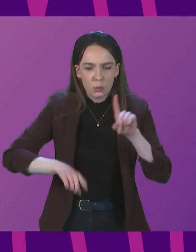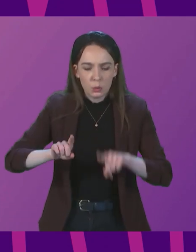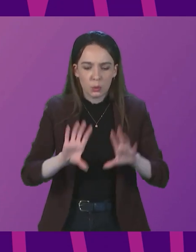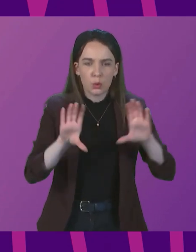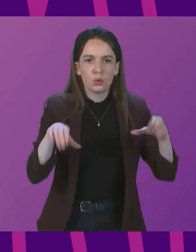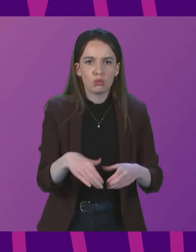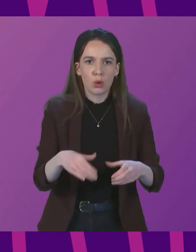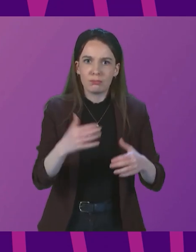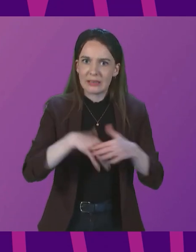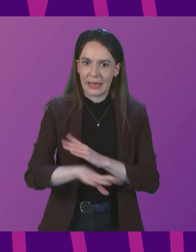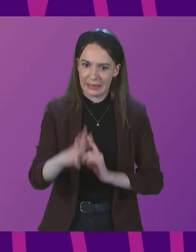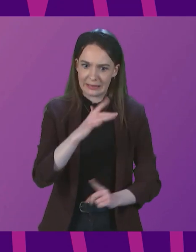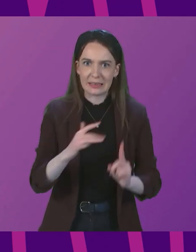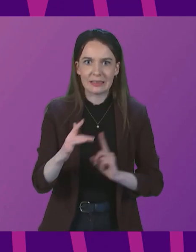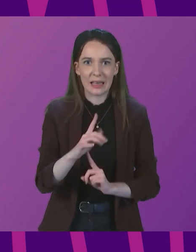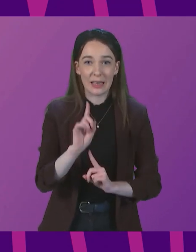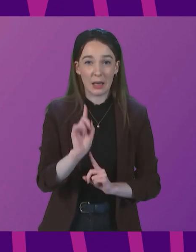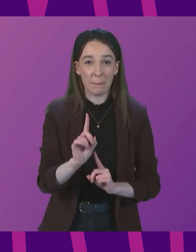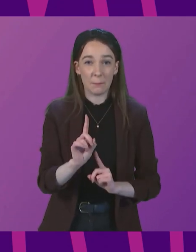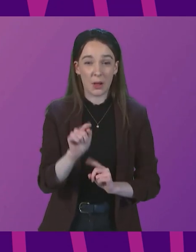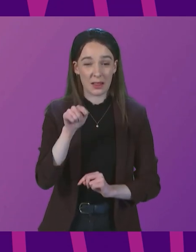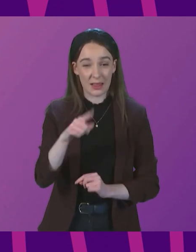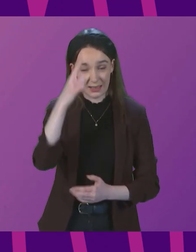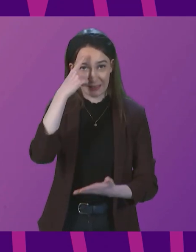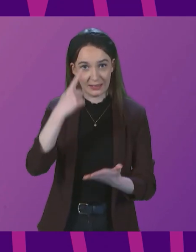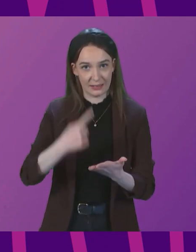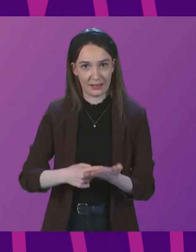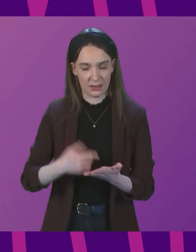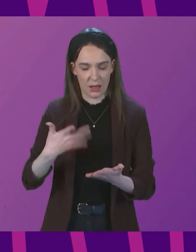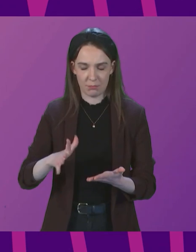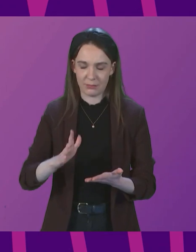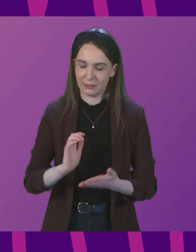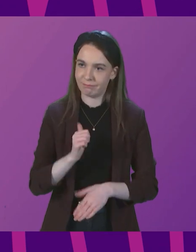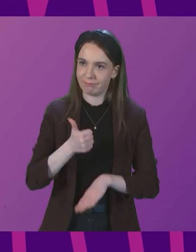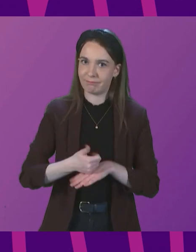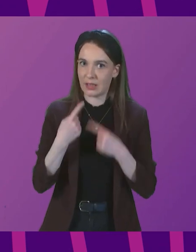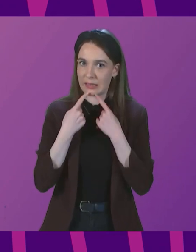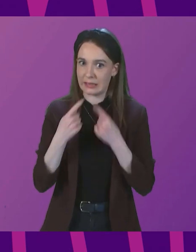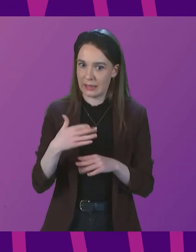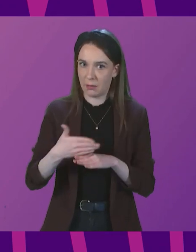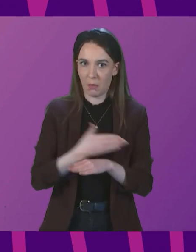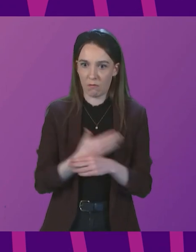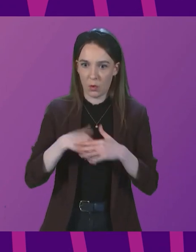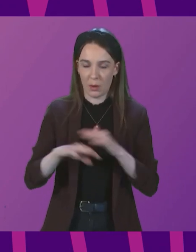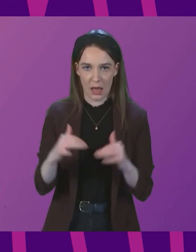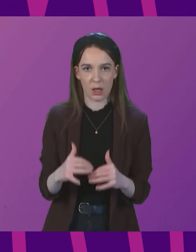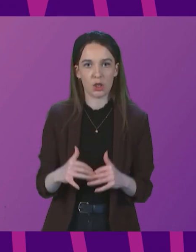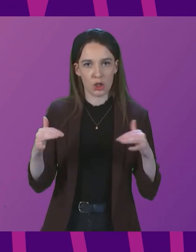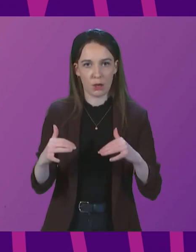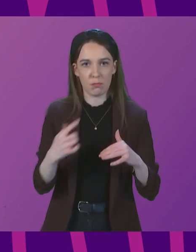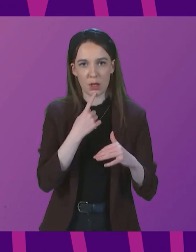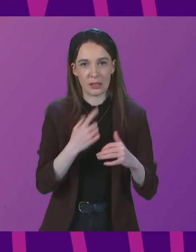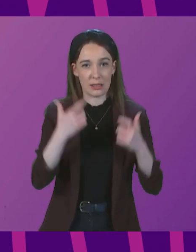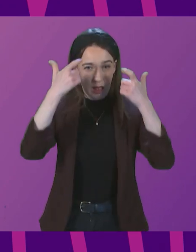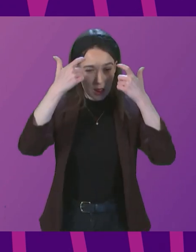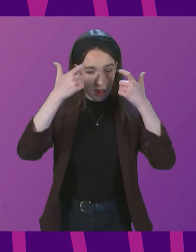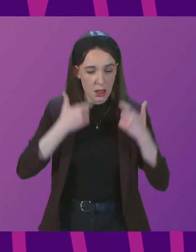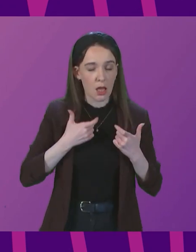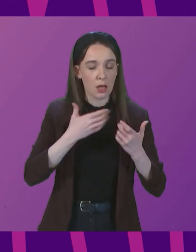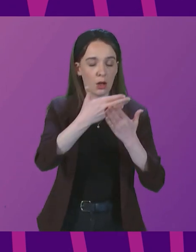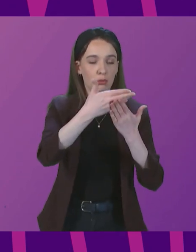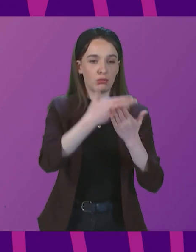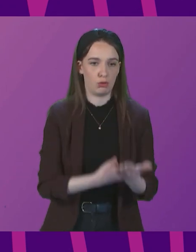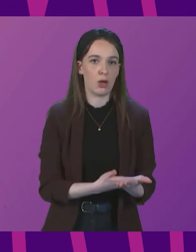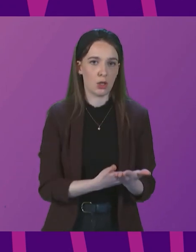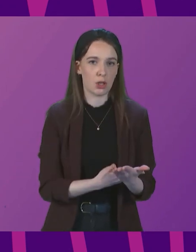decisions. It is the case, and I have laid this out in the Chamber many times before, that with any legal restriction, we have to